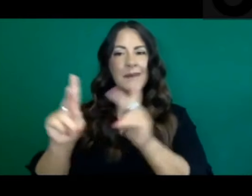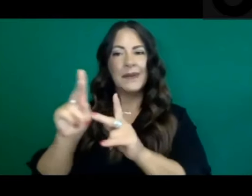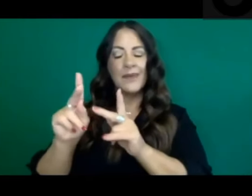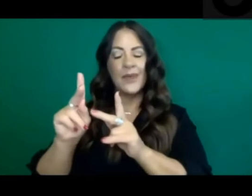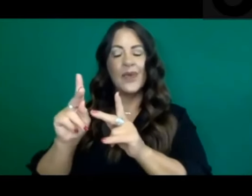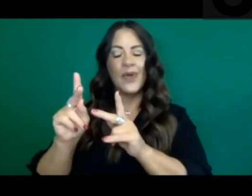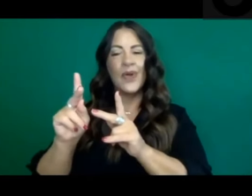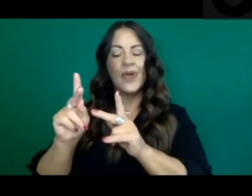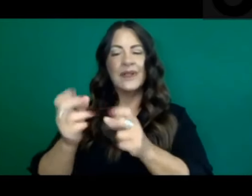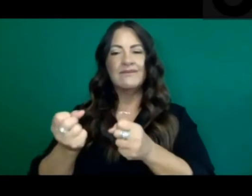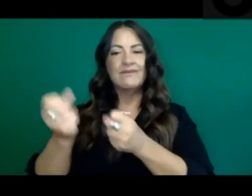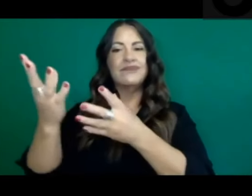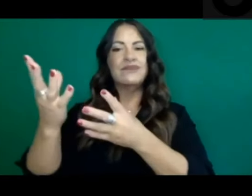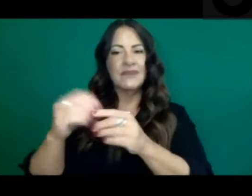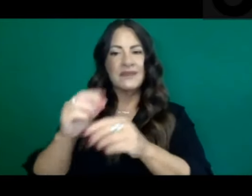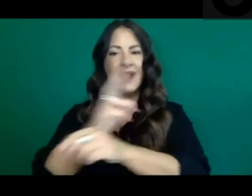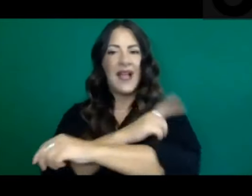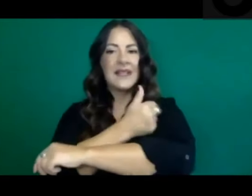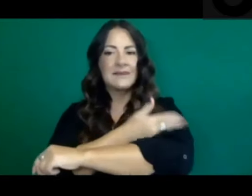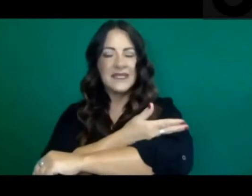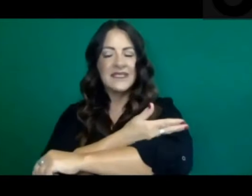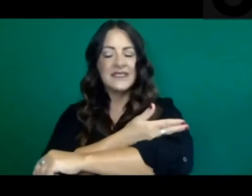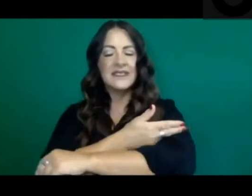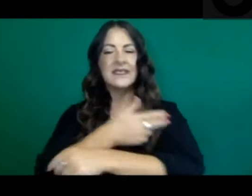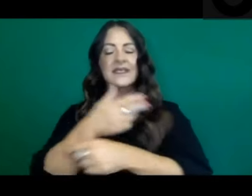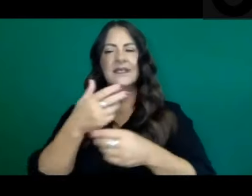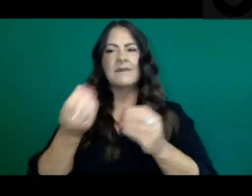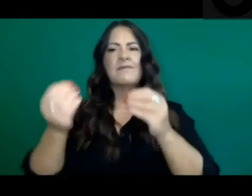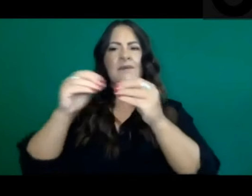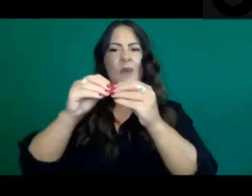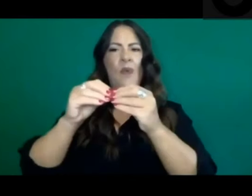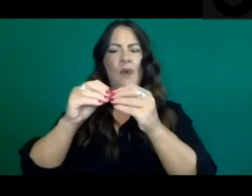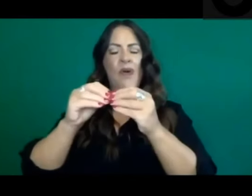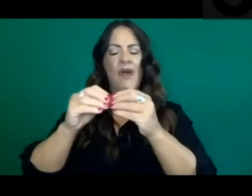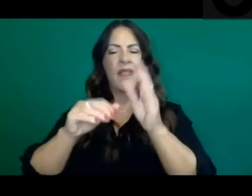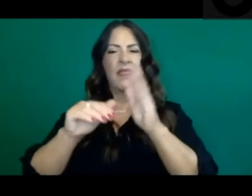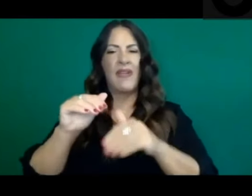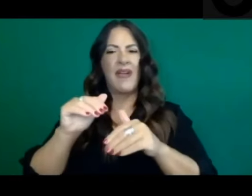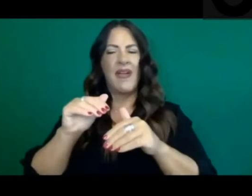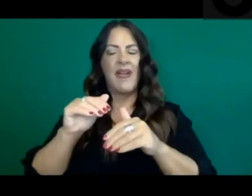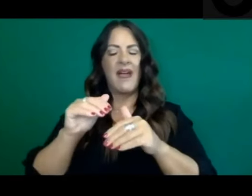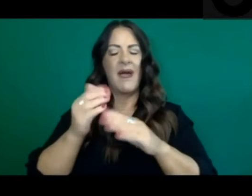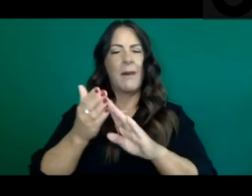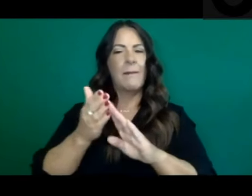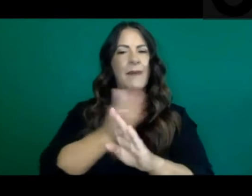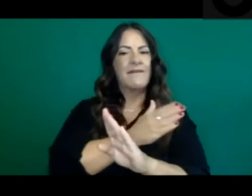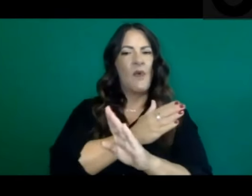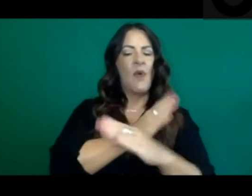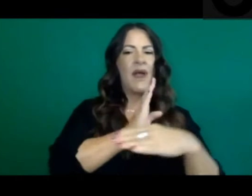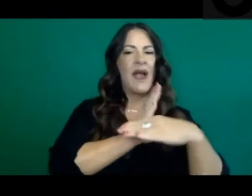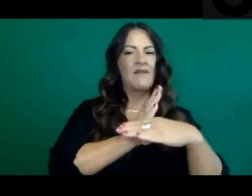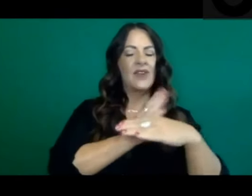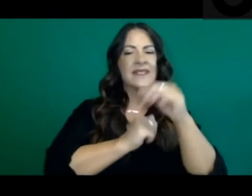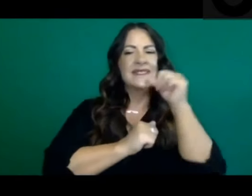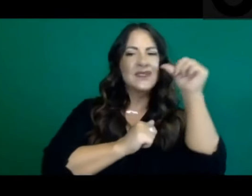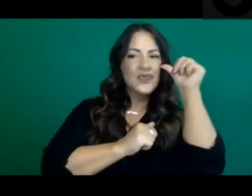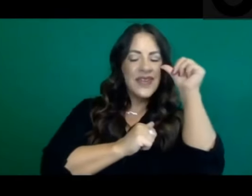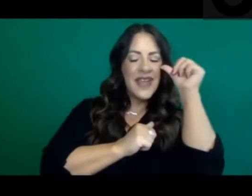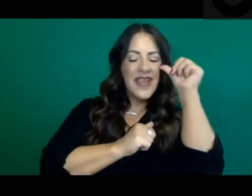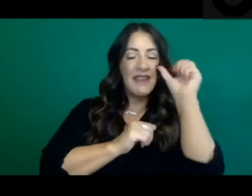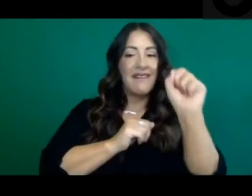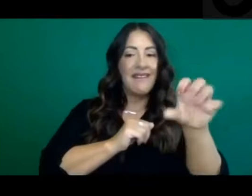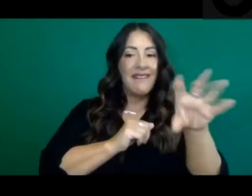overall, or the numbers 86 higher than it had been reported yesterday, which,